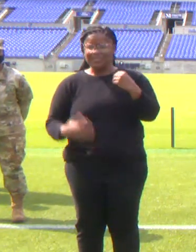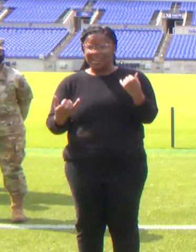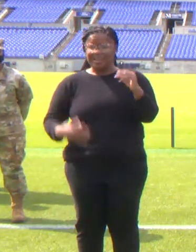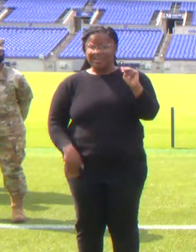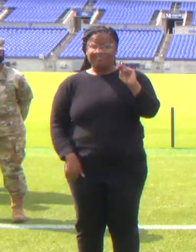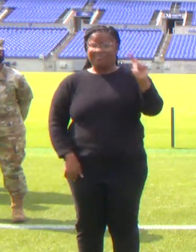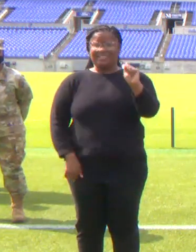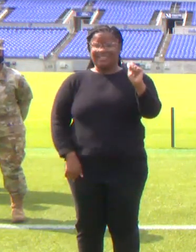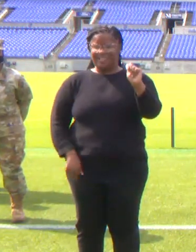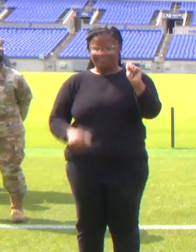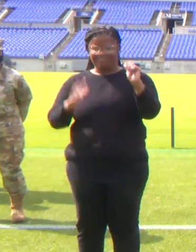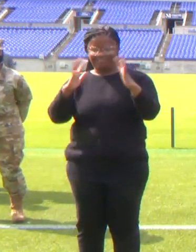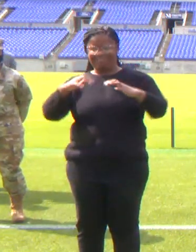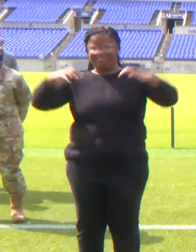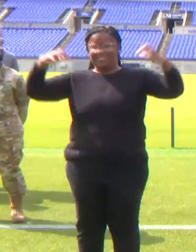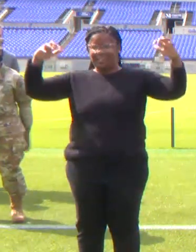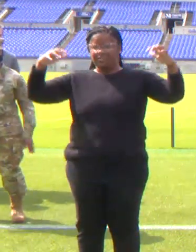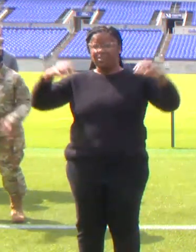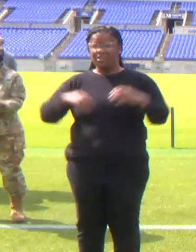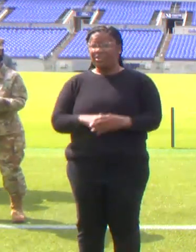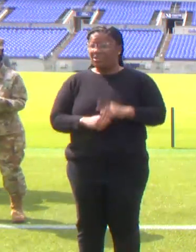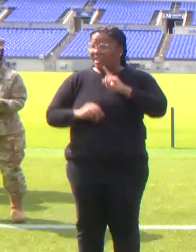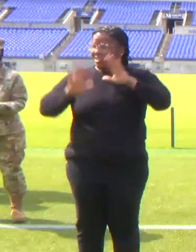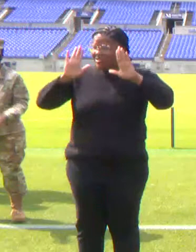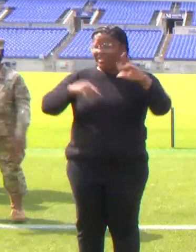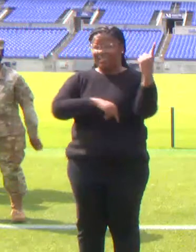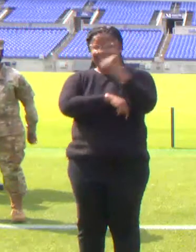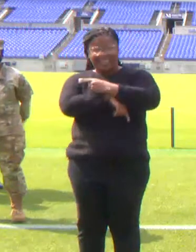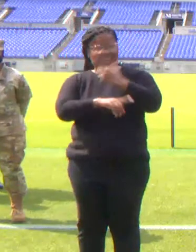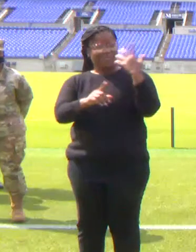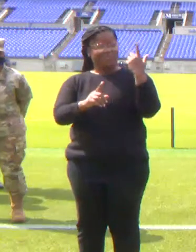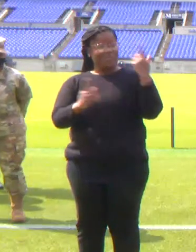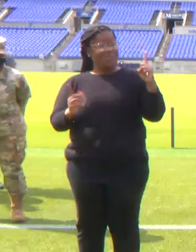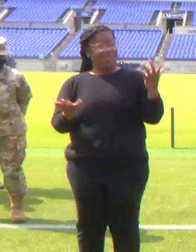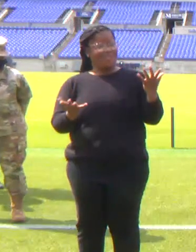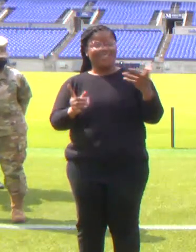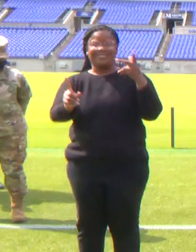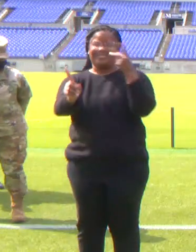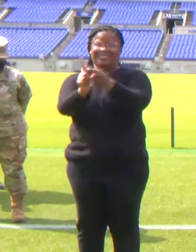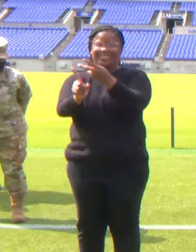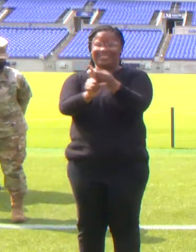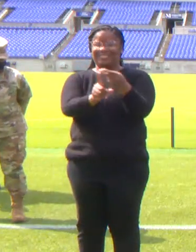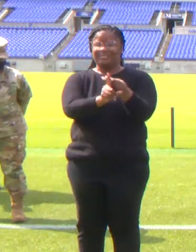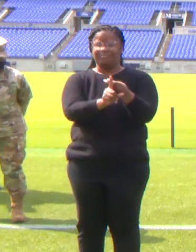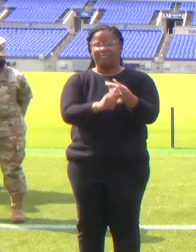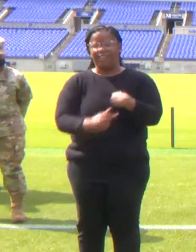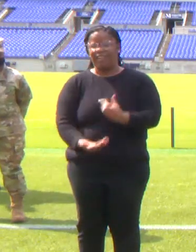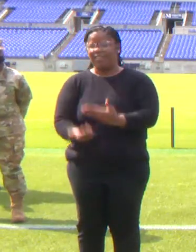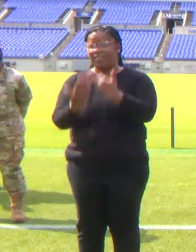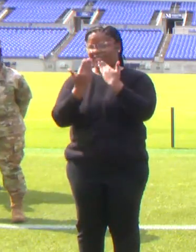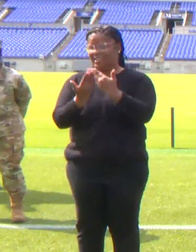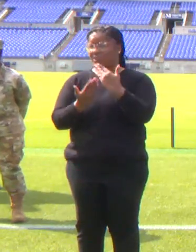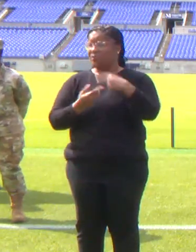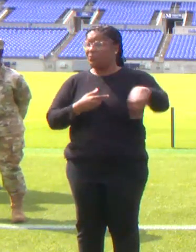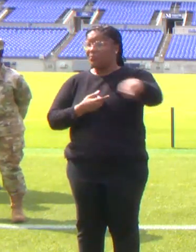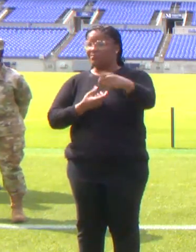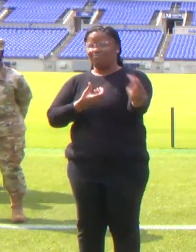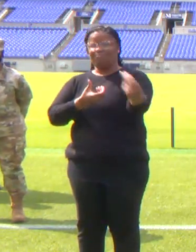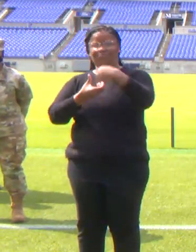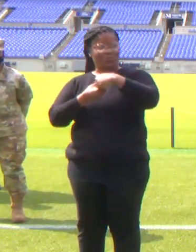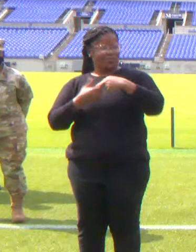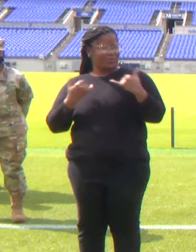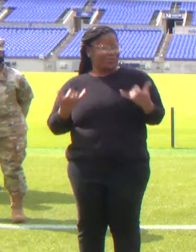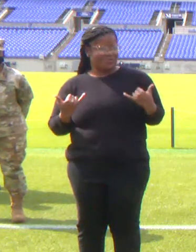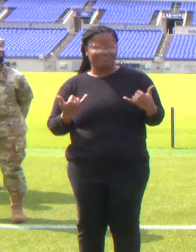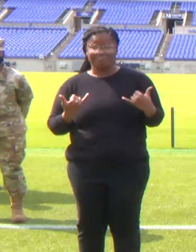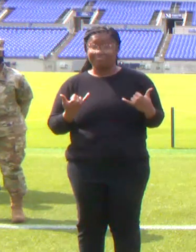day for a vaccine. Well, thank you all very much for joining us today. I want to particularly thank my partner